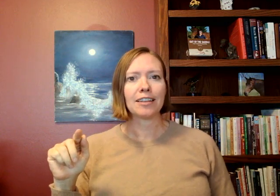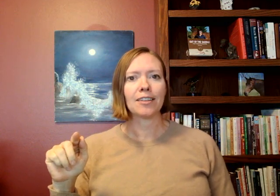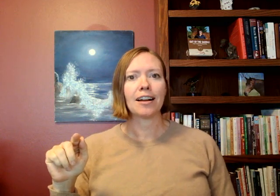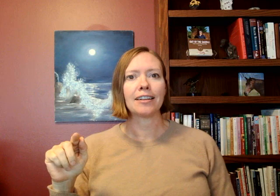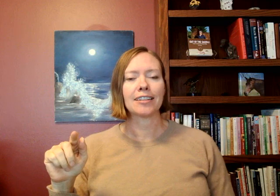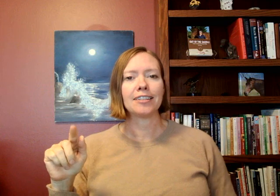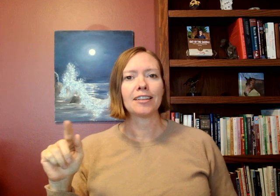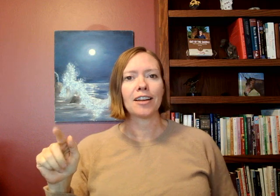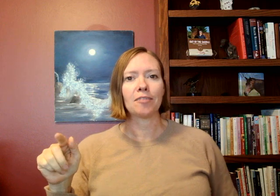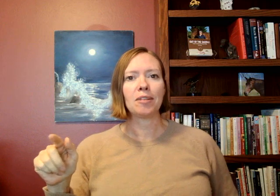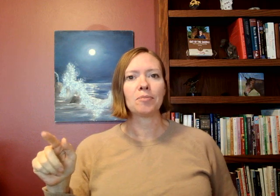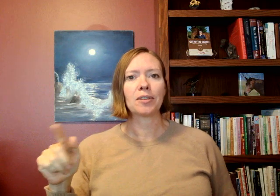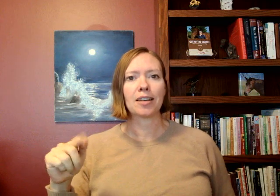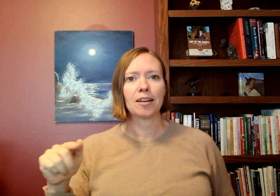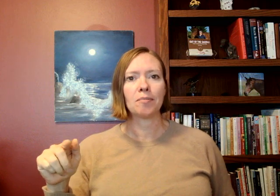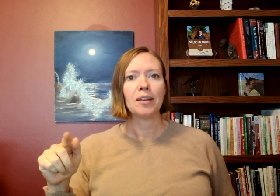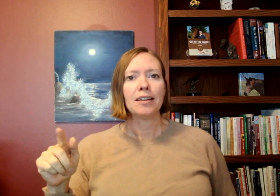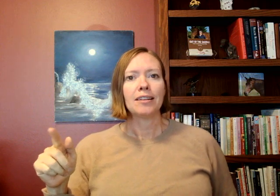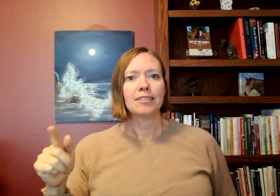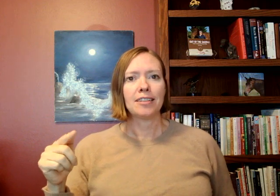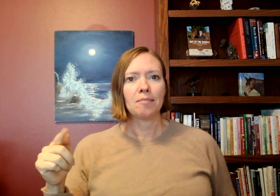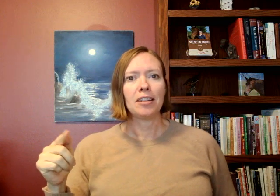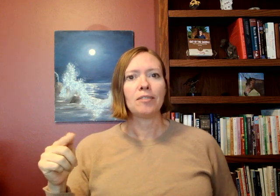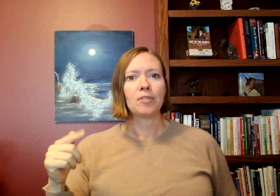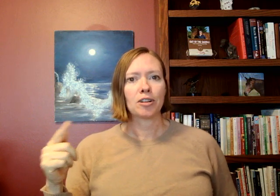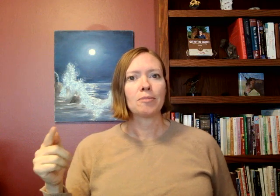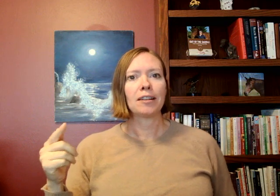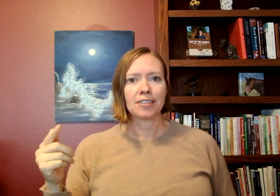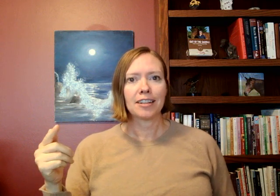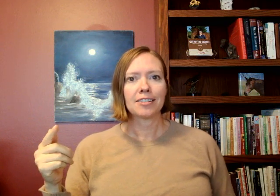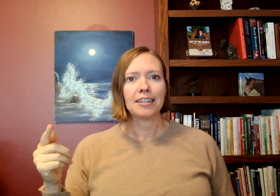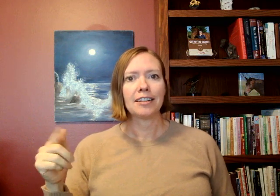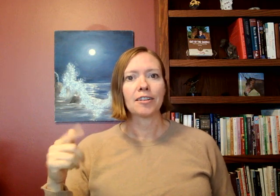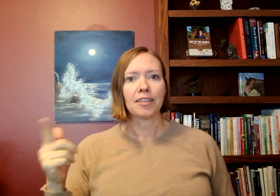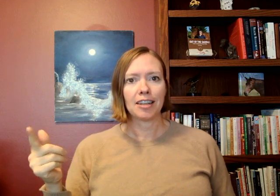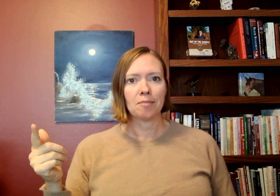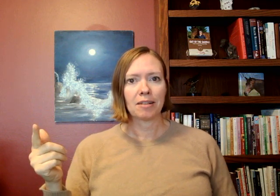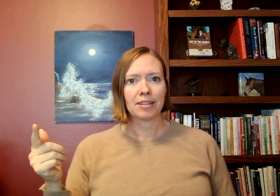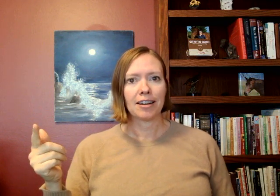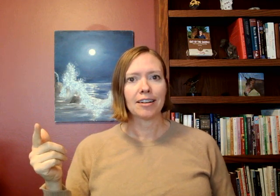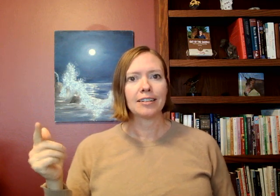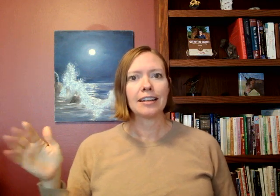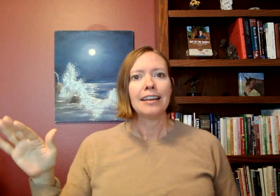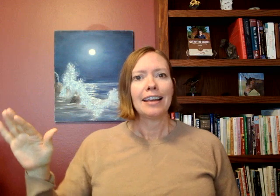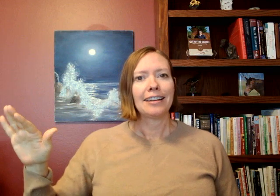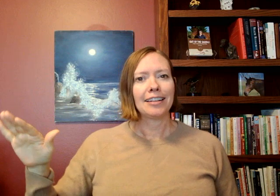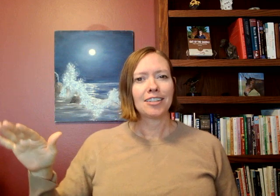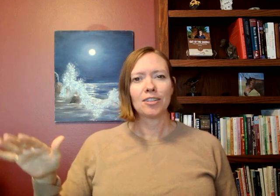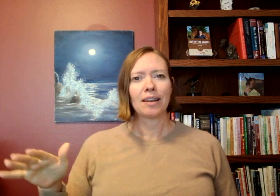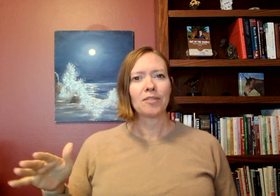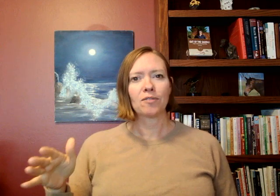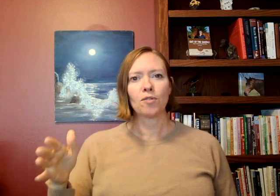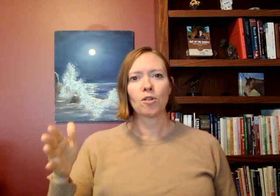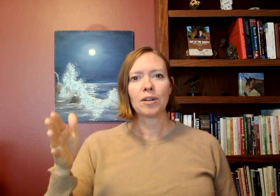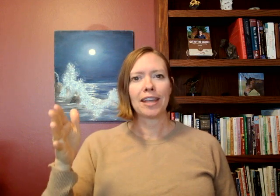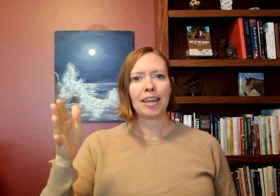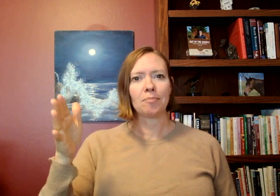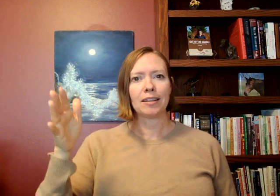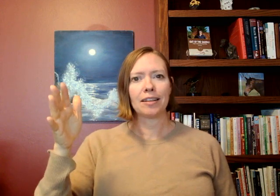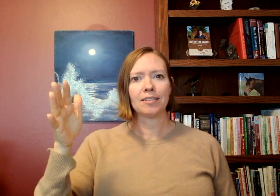a lot is I see a lot of people that come see me when they're about 60 and they're thinking about retiring and they still have their 401k plans